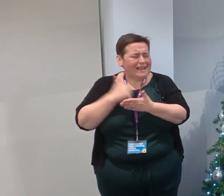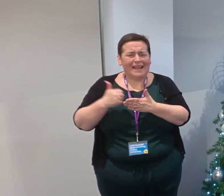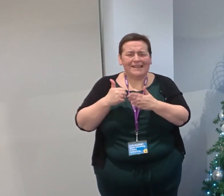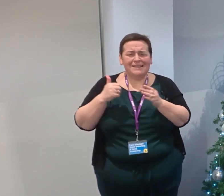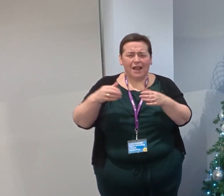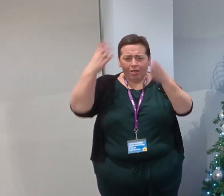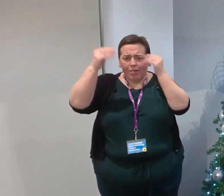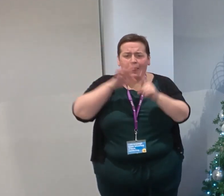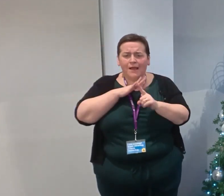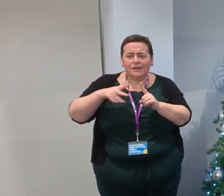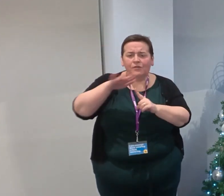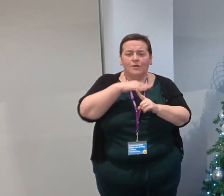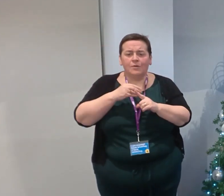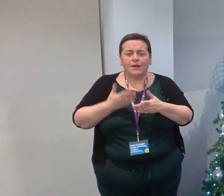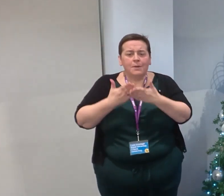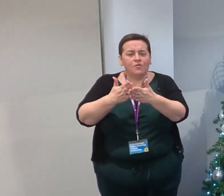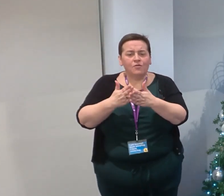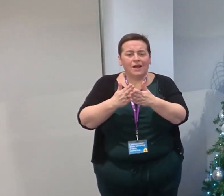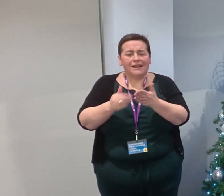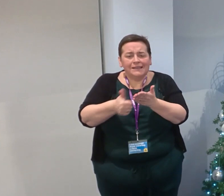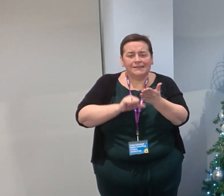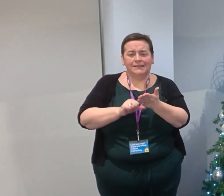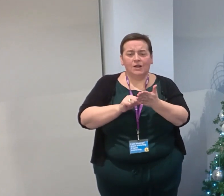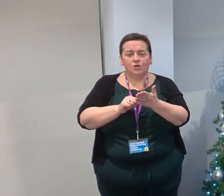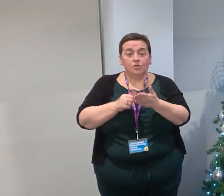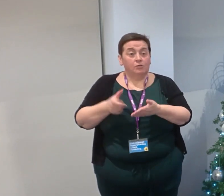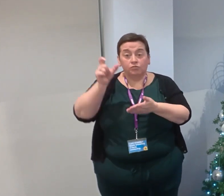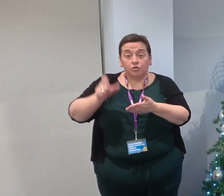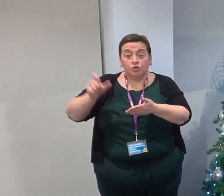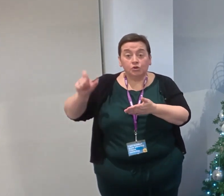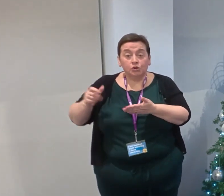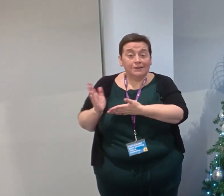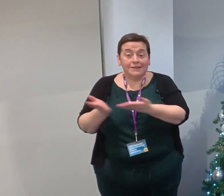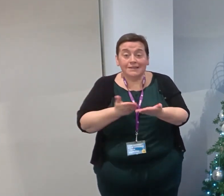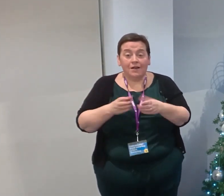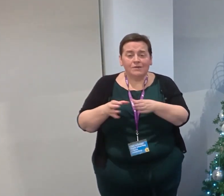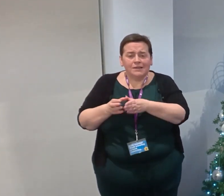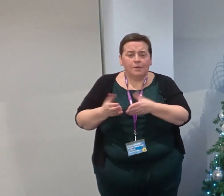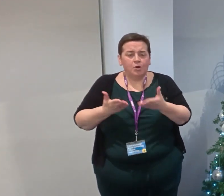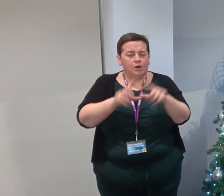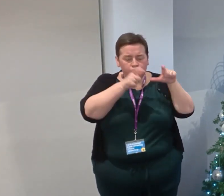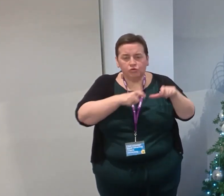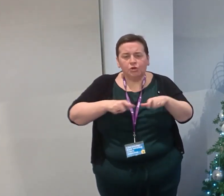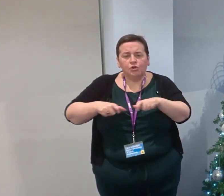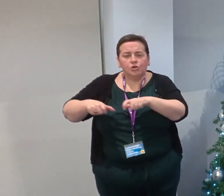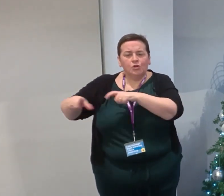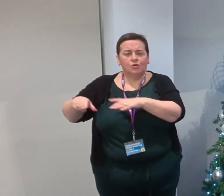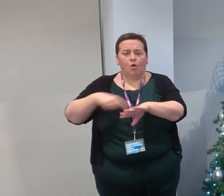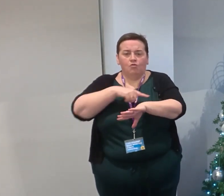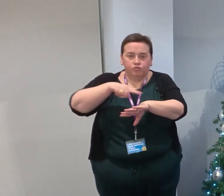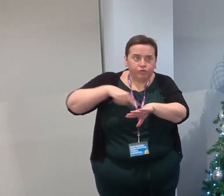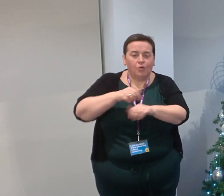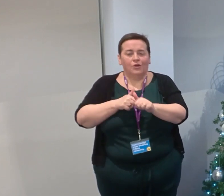environments and providing essential industry skills. To our student services team who provide continuous round-the-clock